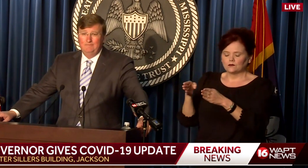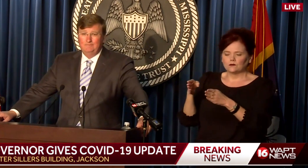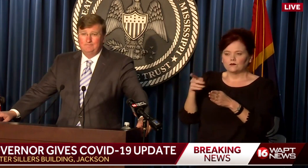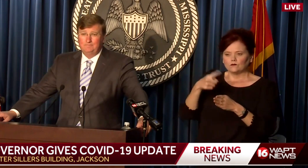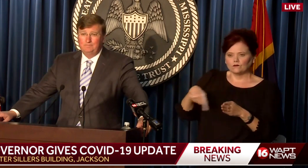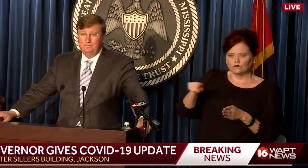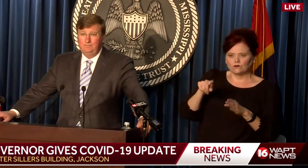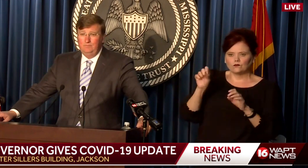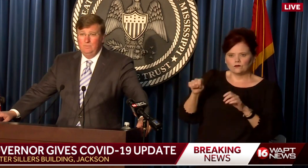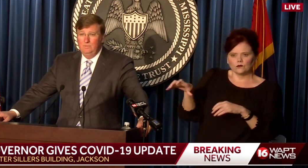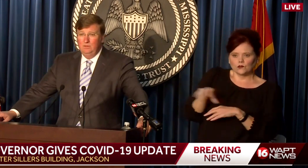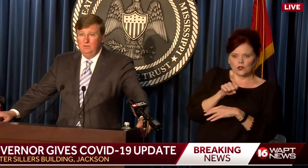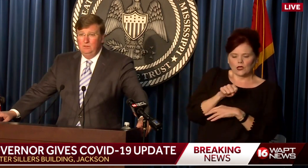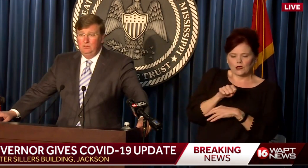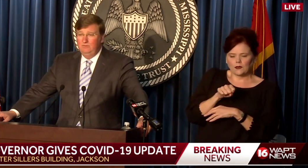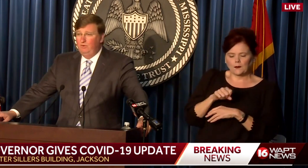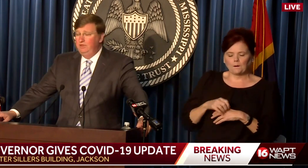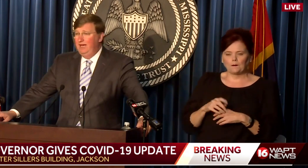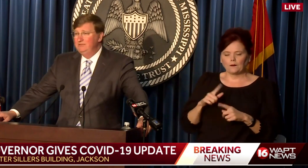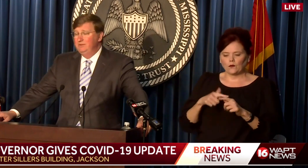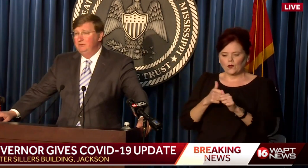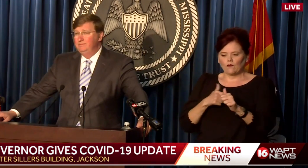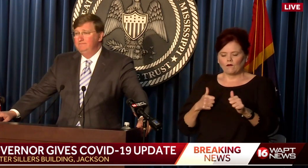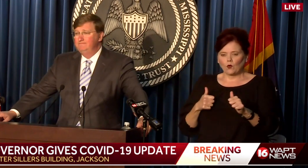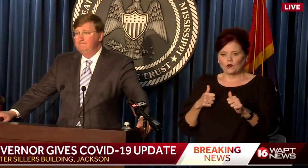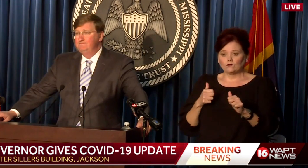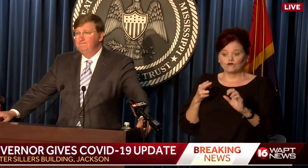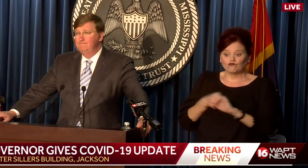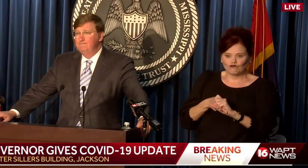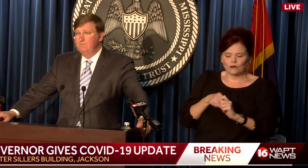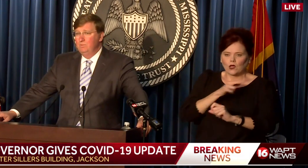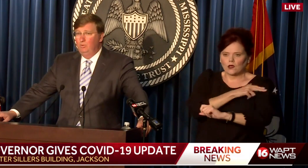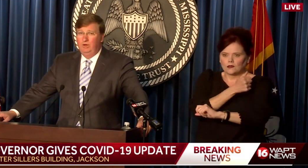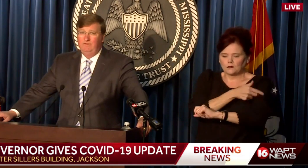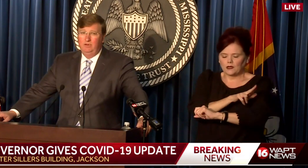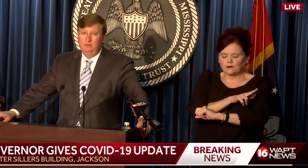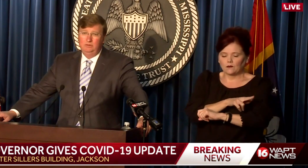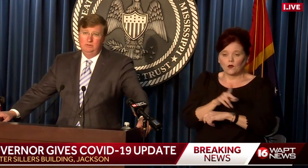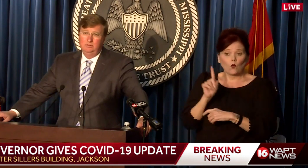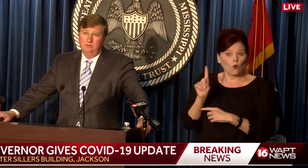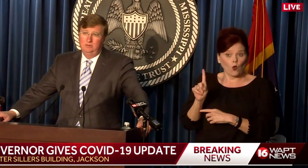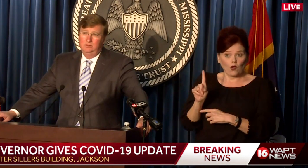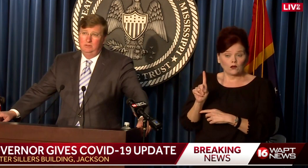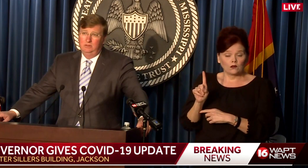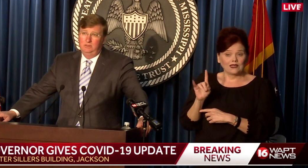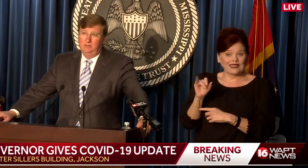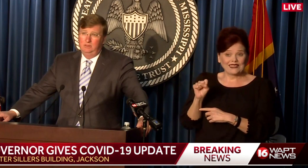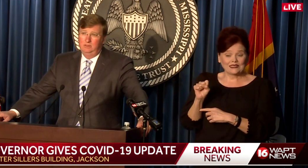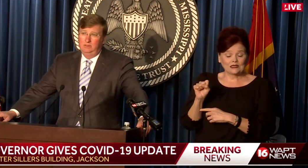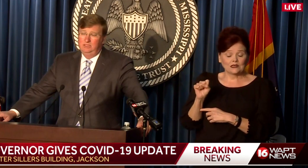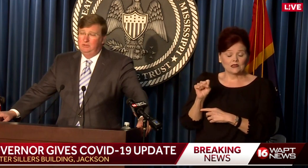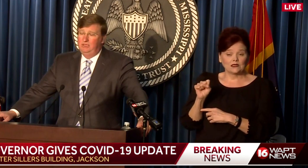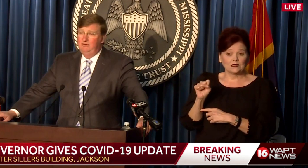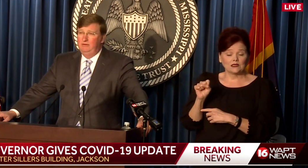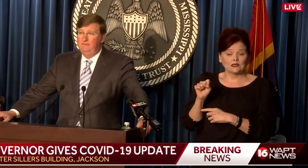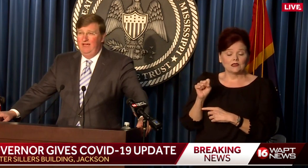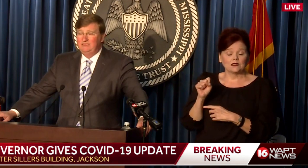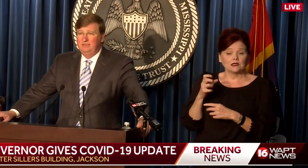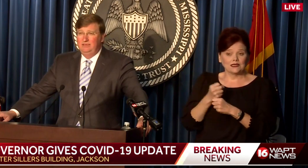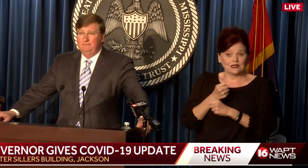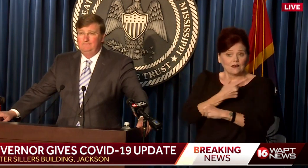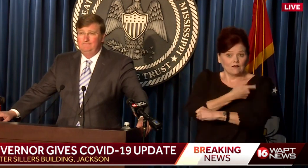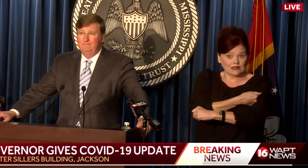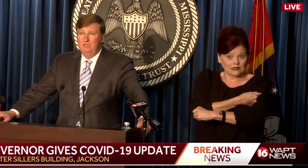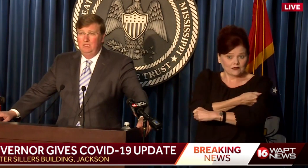take to avoid the hospital. One of those things to get